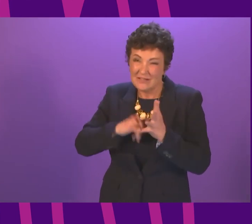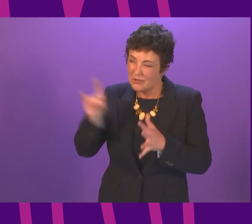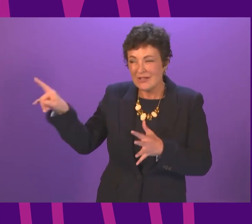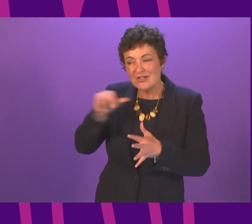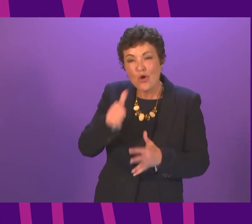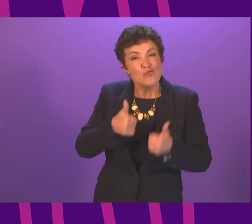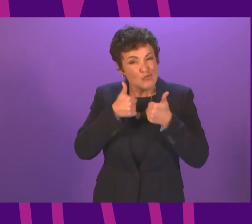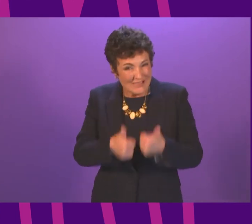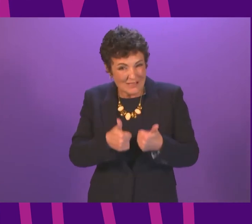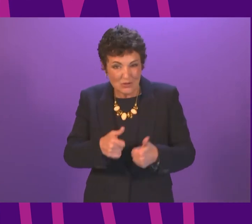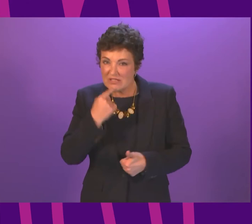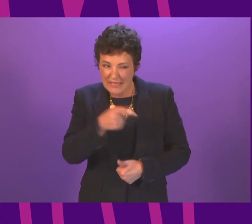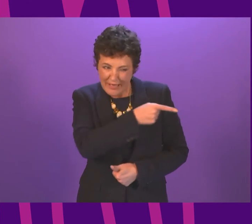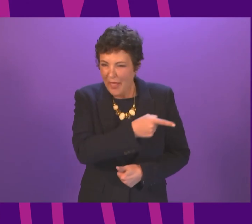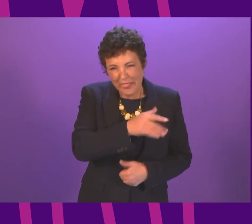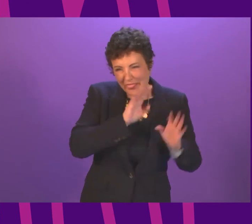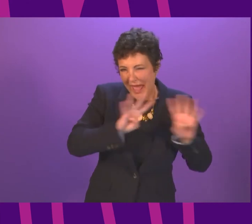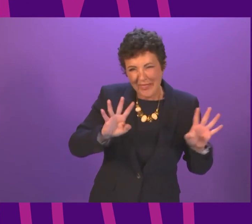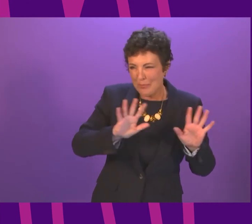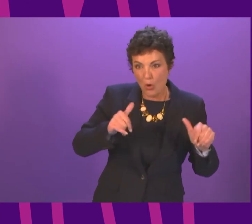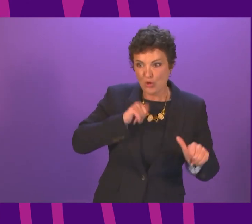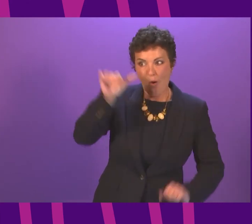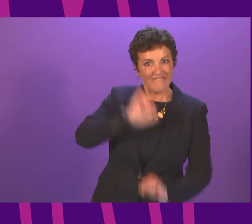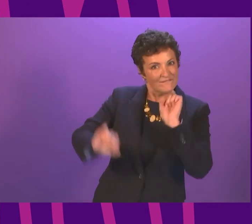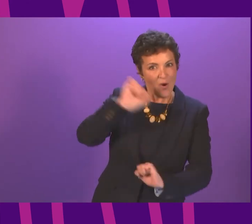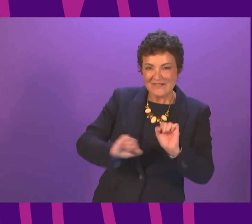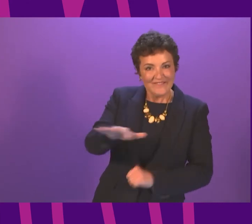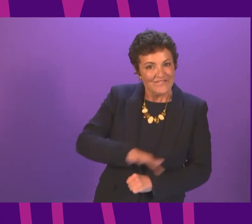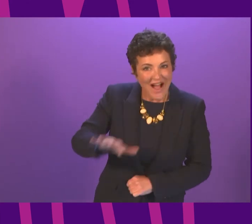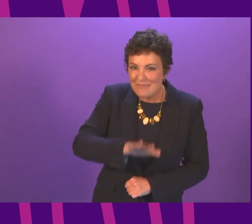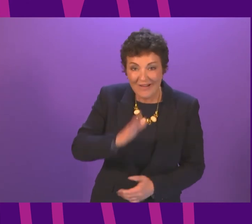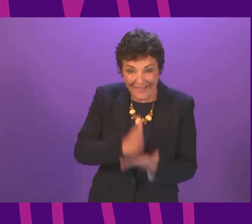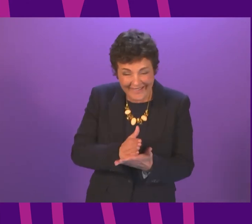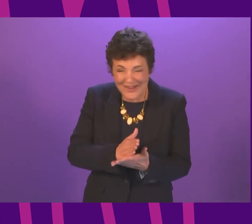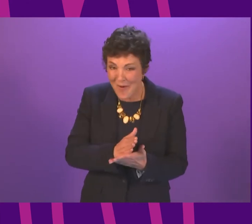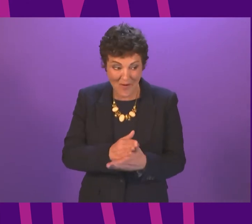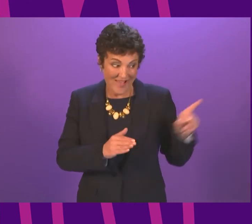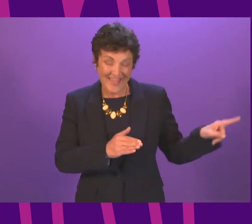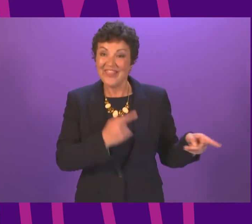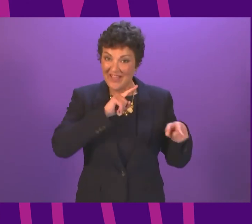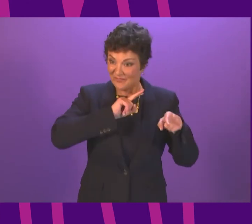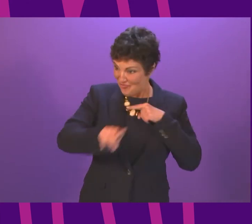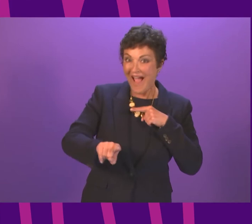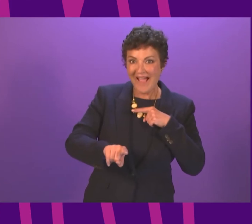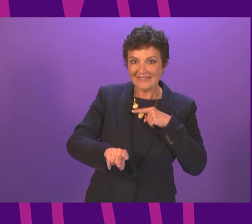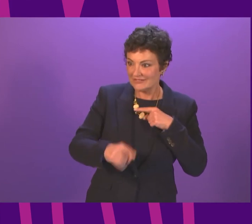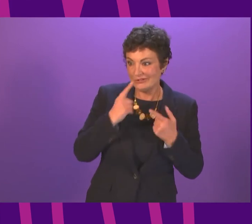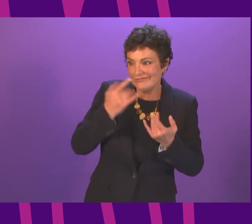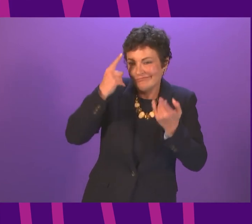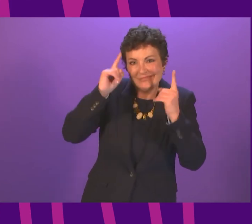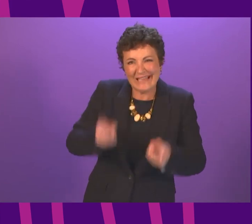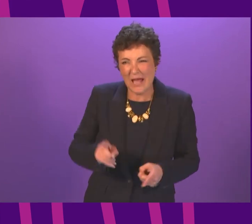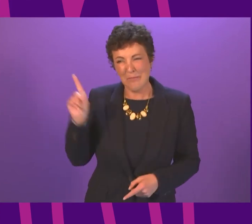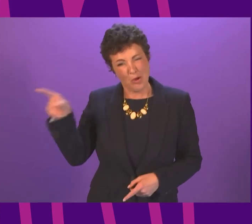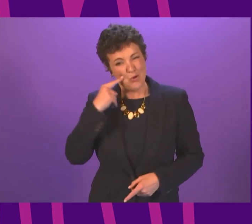it is not because the Health Board does not want to contact the family. It is that those attempts have not so far proved possible. So to characterise